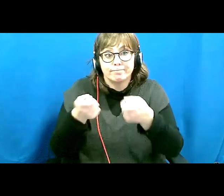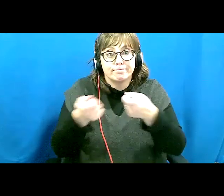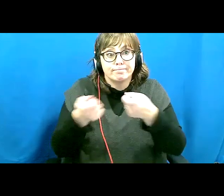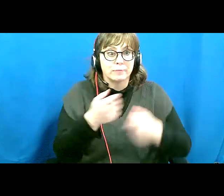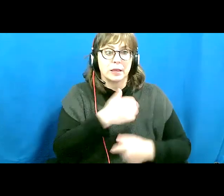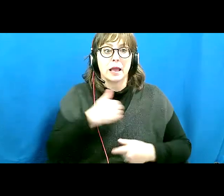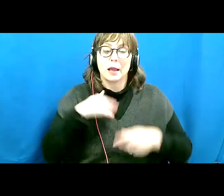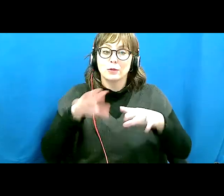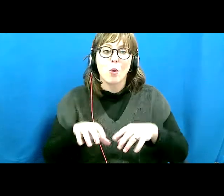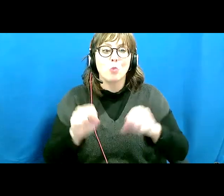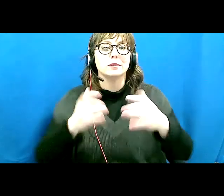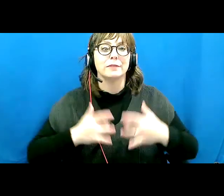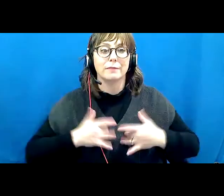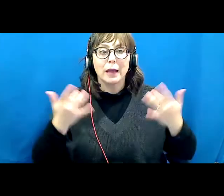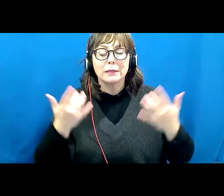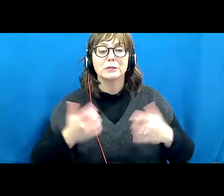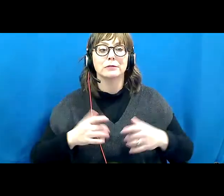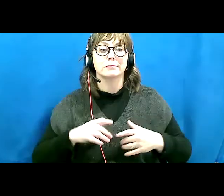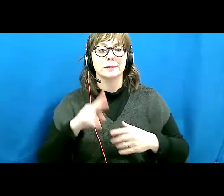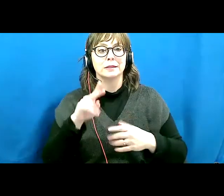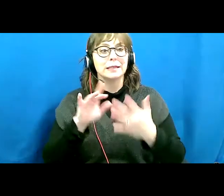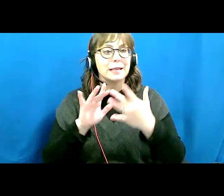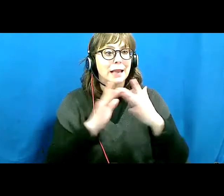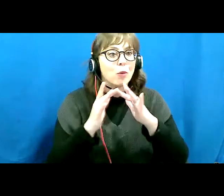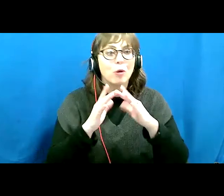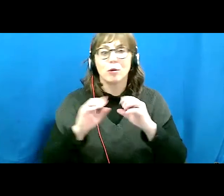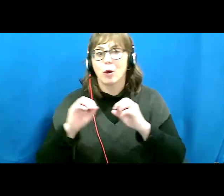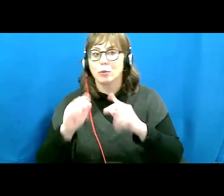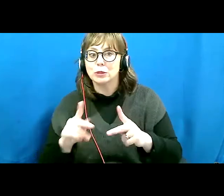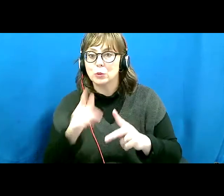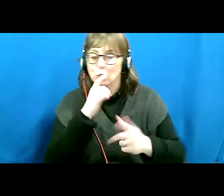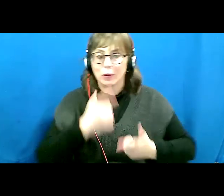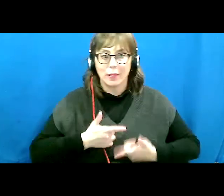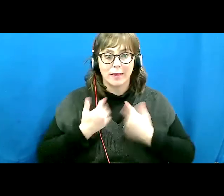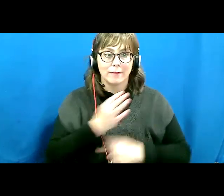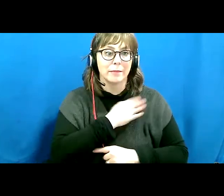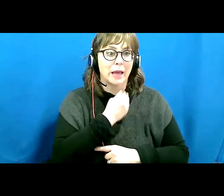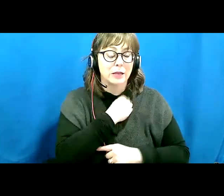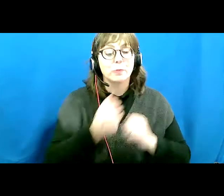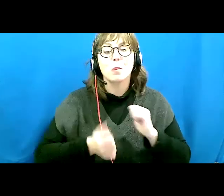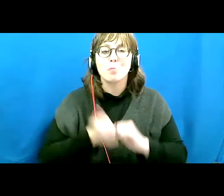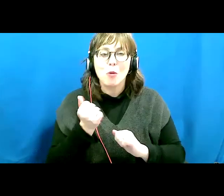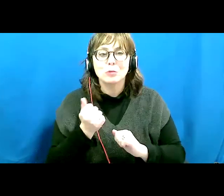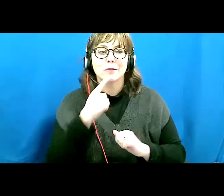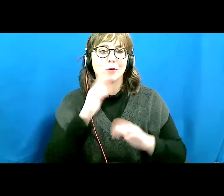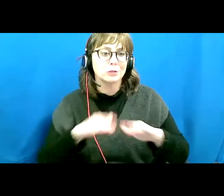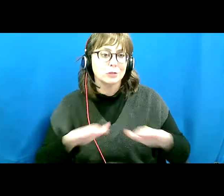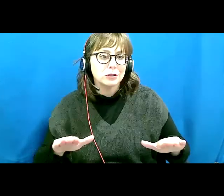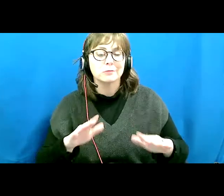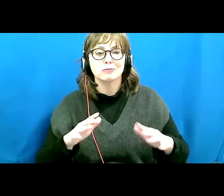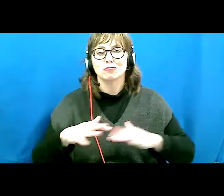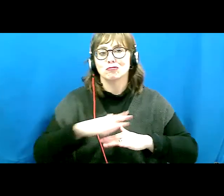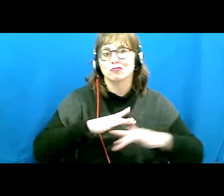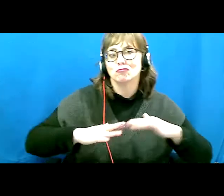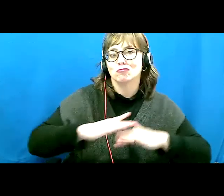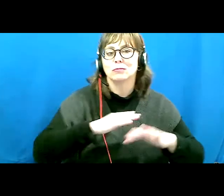members to promote network opportunities for little people living in this province, but mostly for the kids in the organization who could